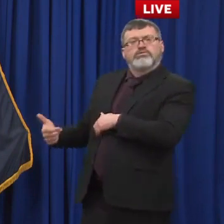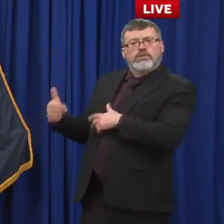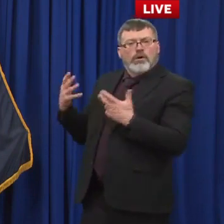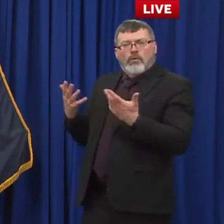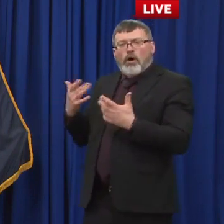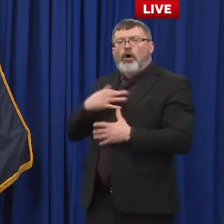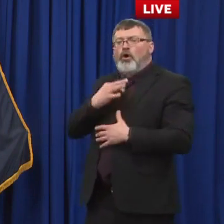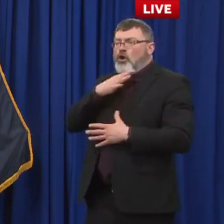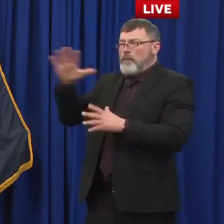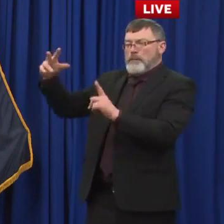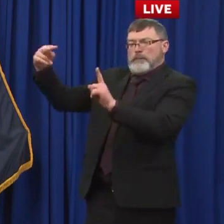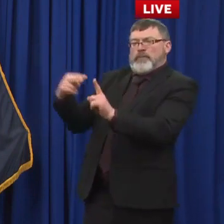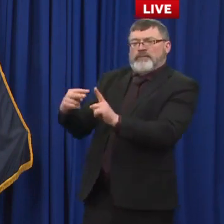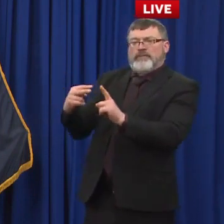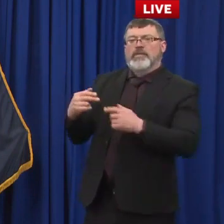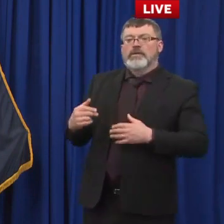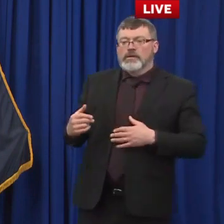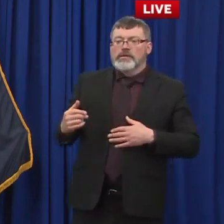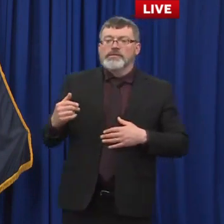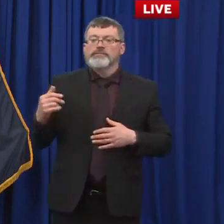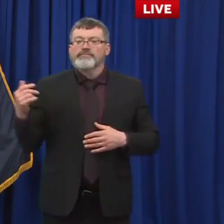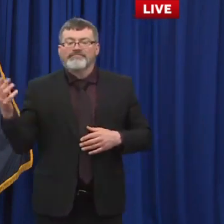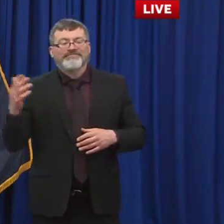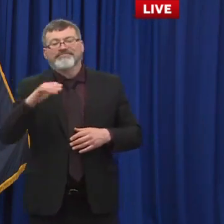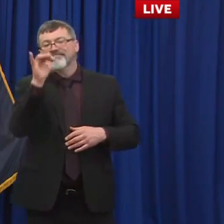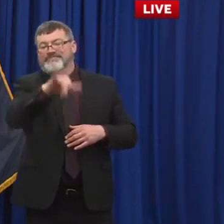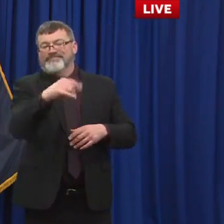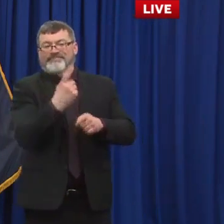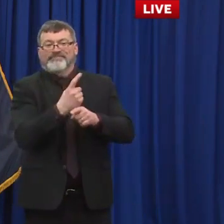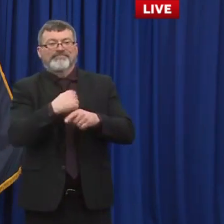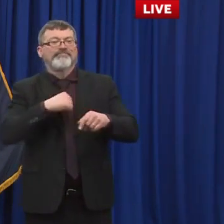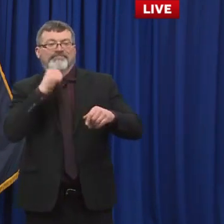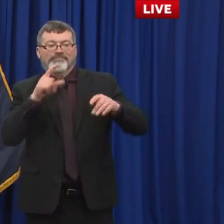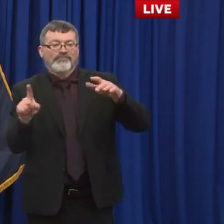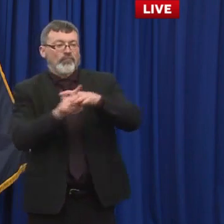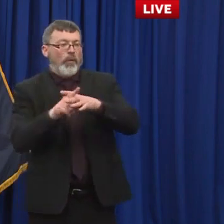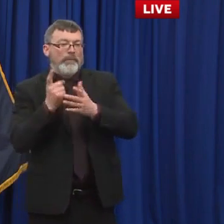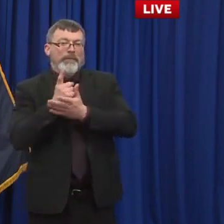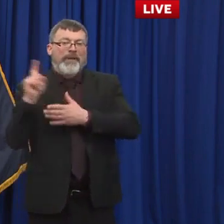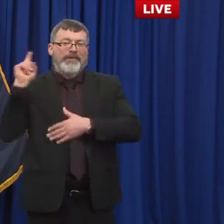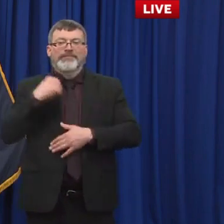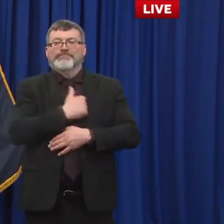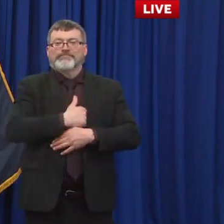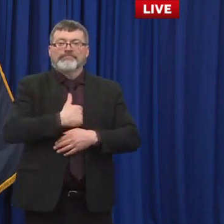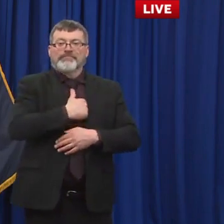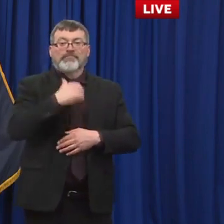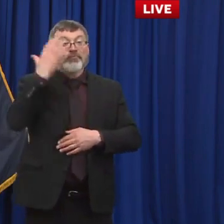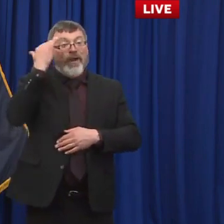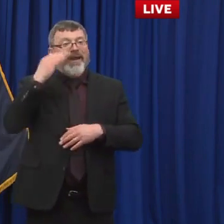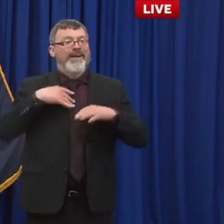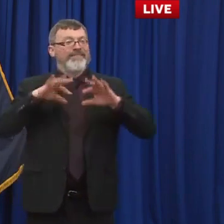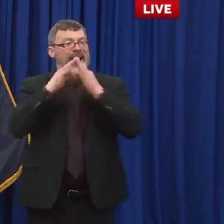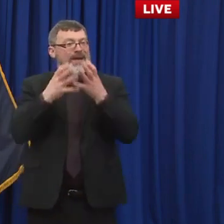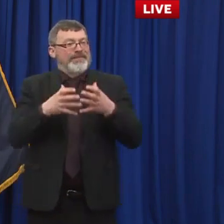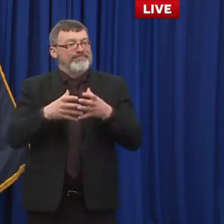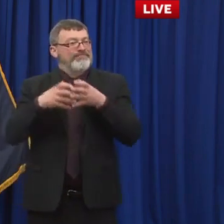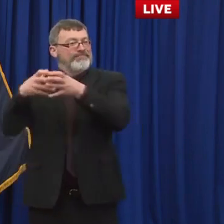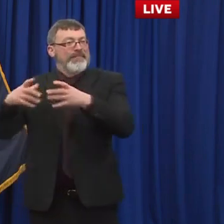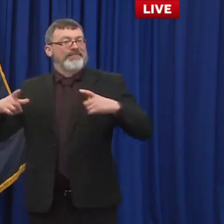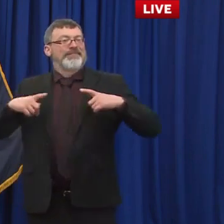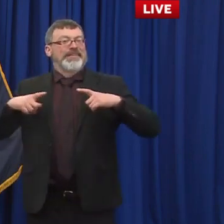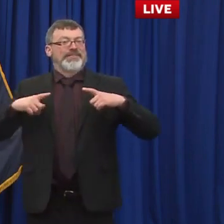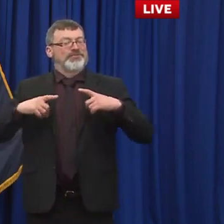mandate. And first off, apologies. I wasn't here last week. I was gone with my family on vacation, and so that that was